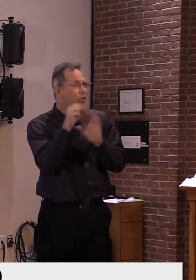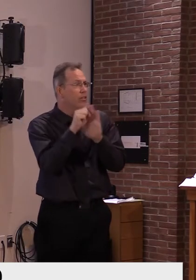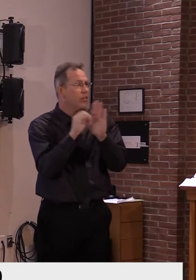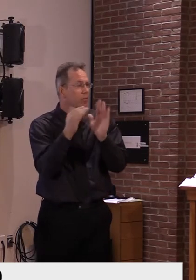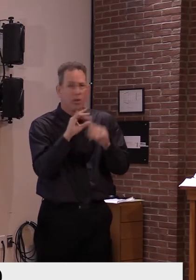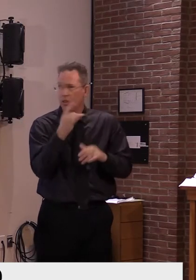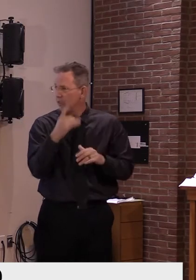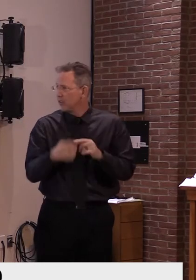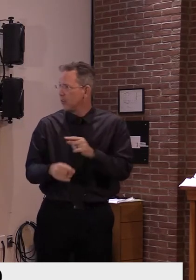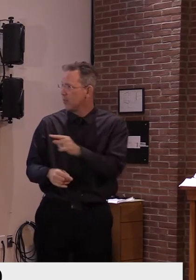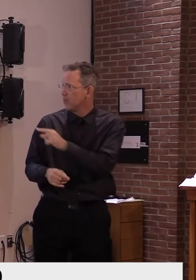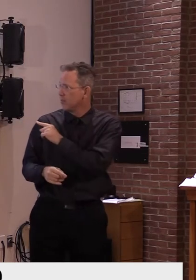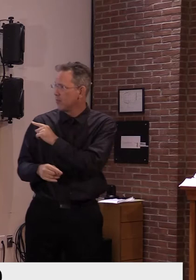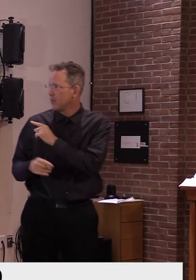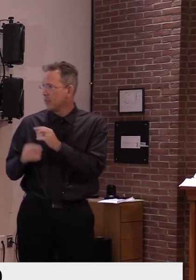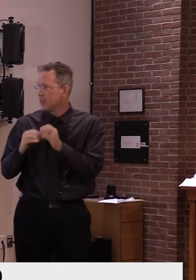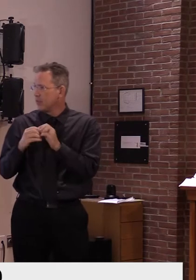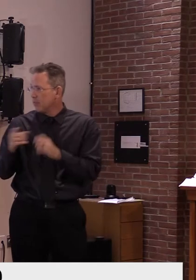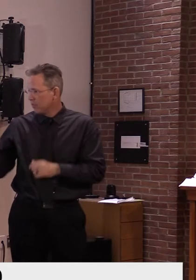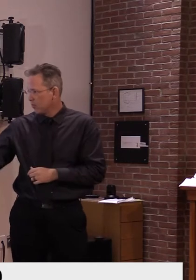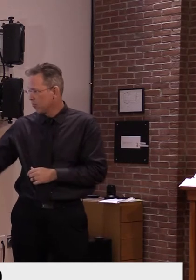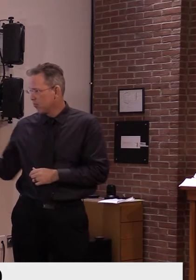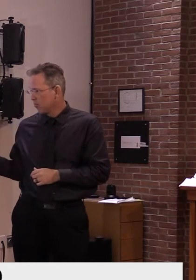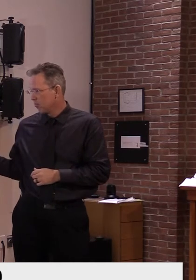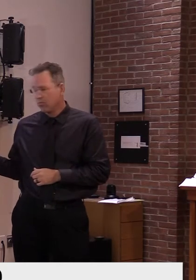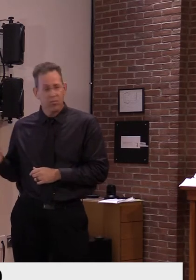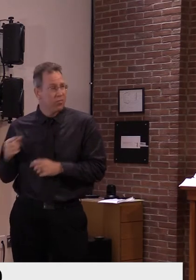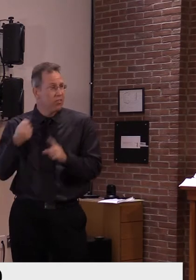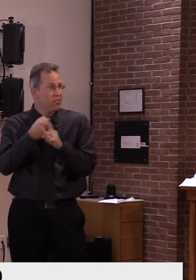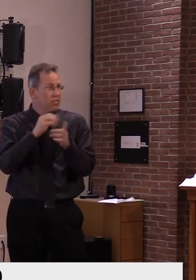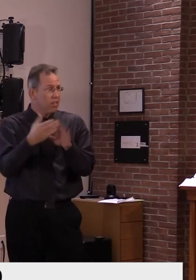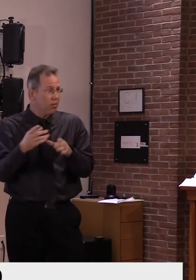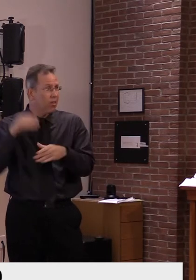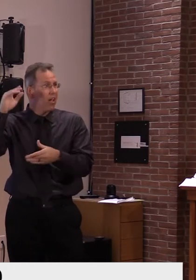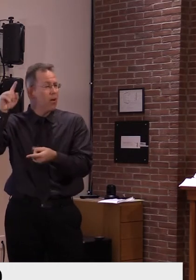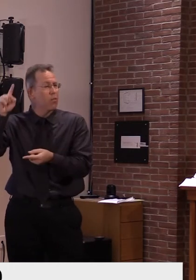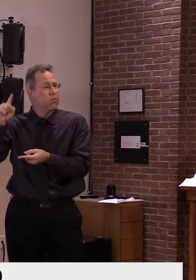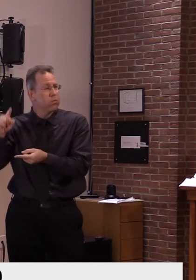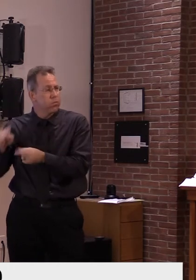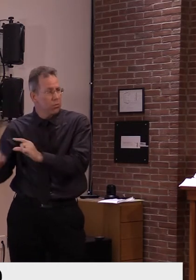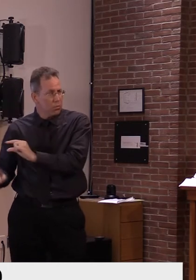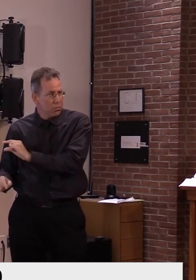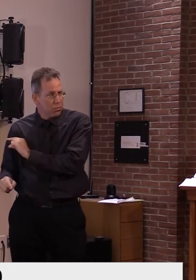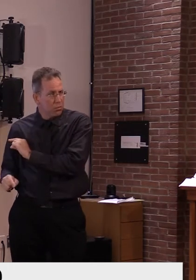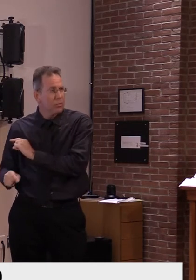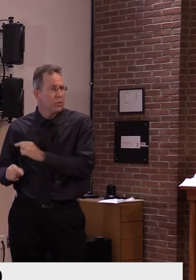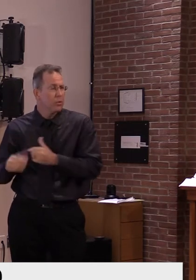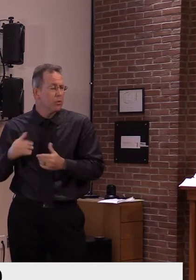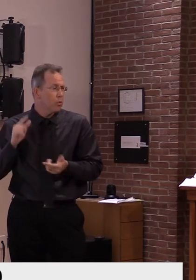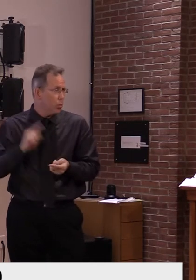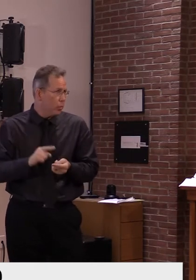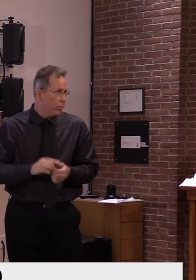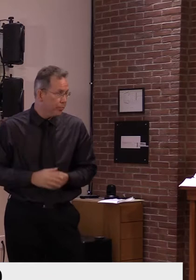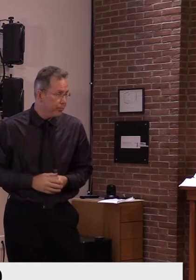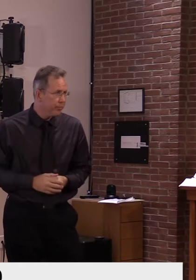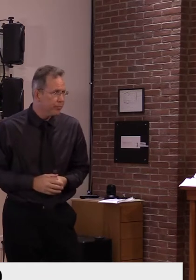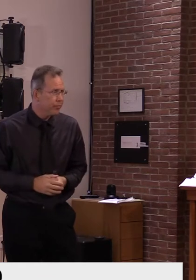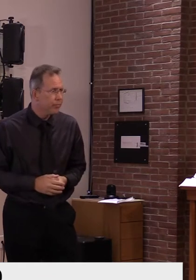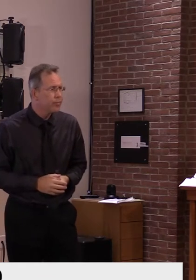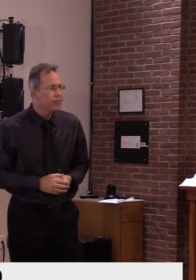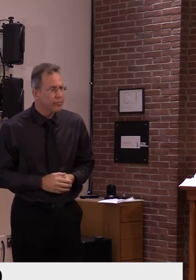This is all continuing to be very positive sound news for us as it relates to these three important comparisons.